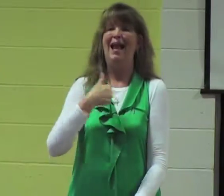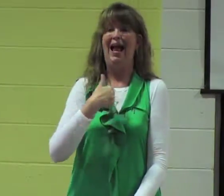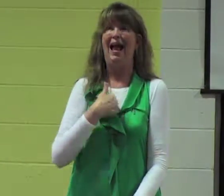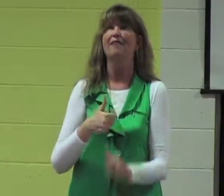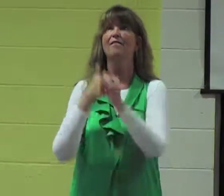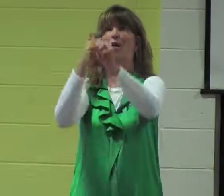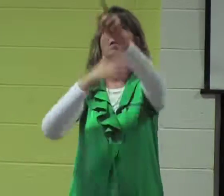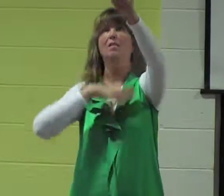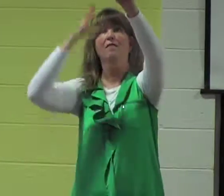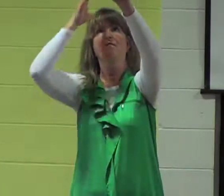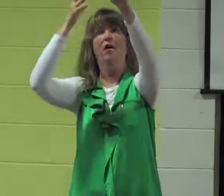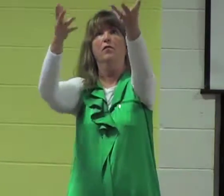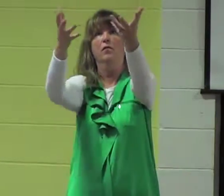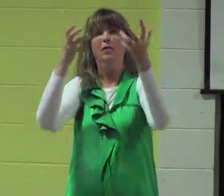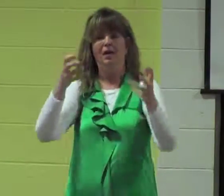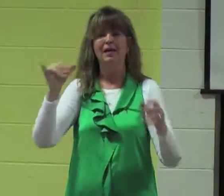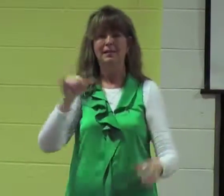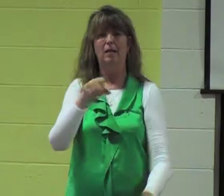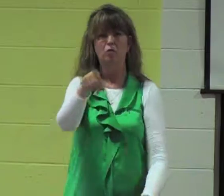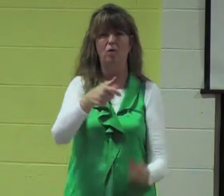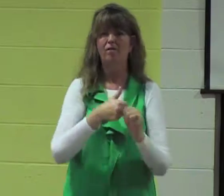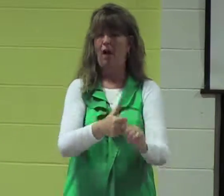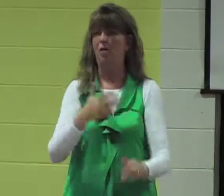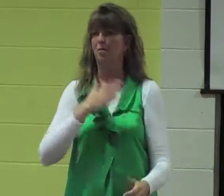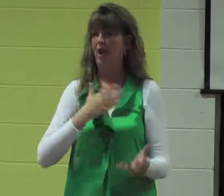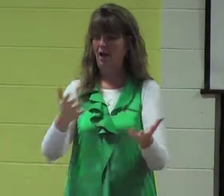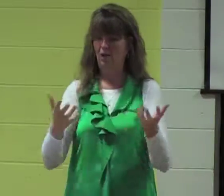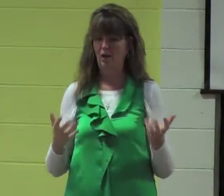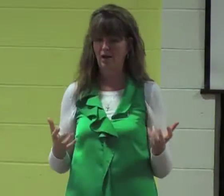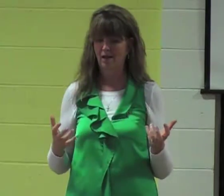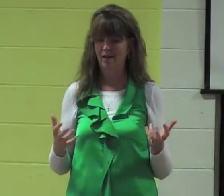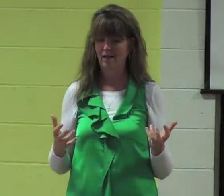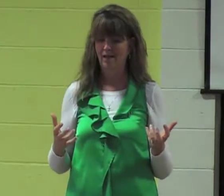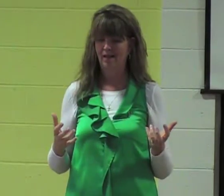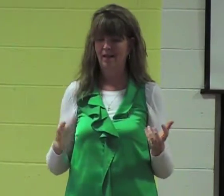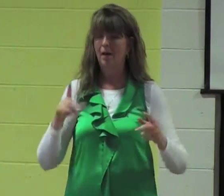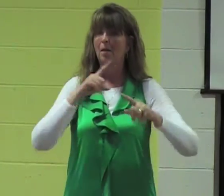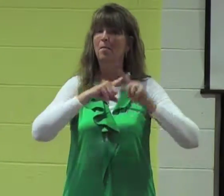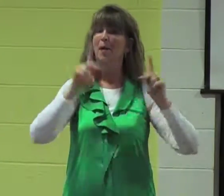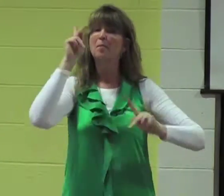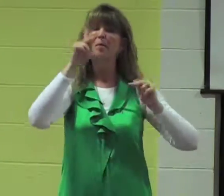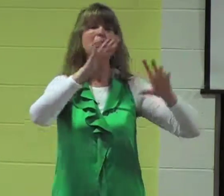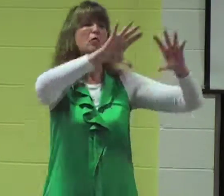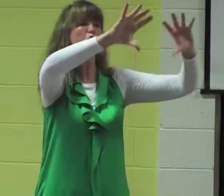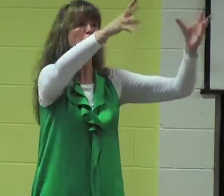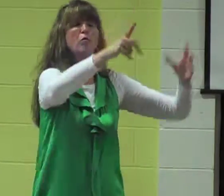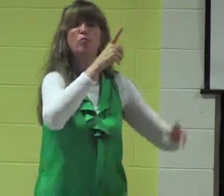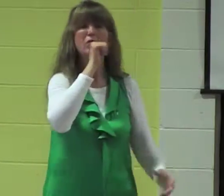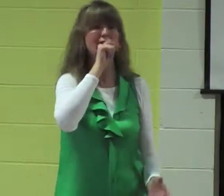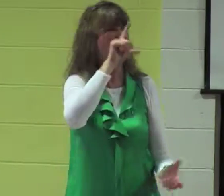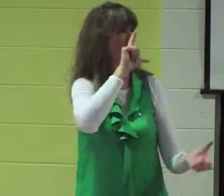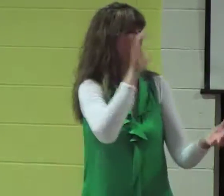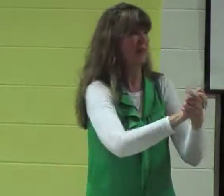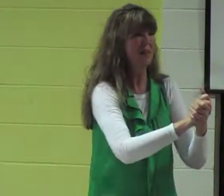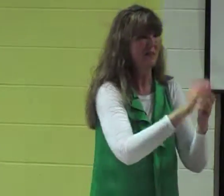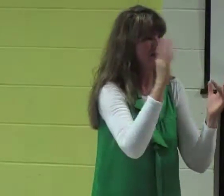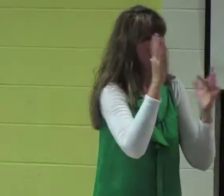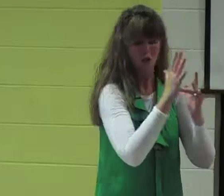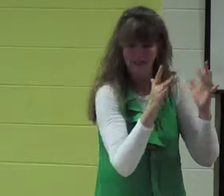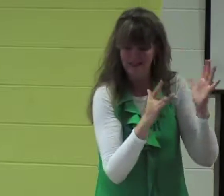Jesus said, if I follow the Father, you follow me. But people